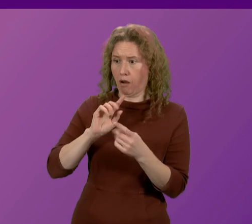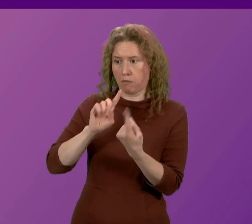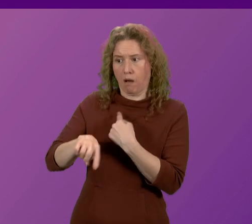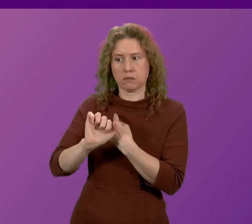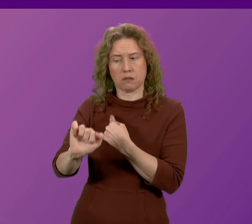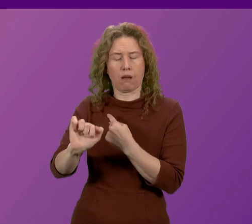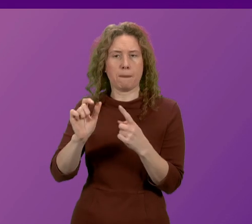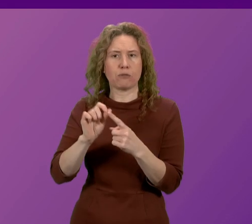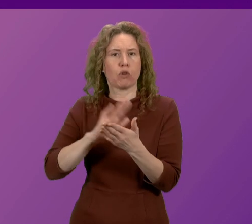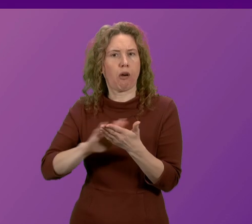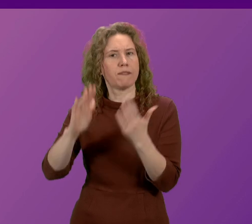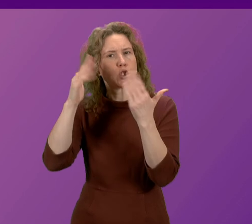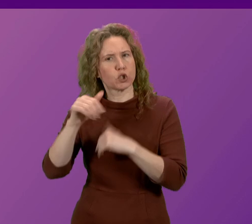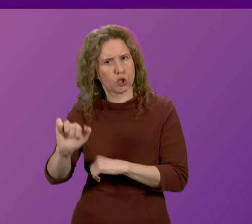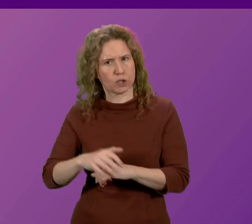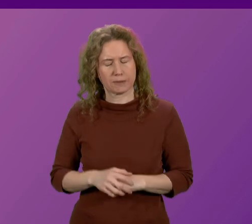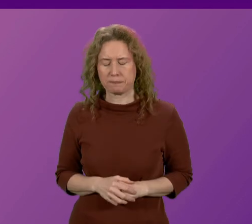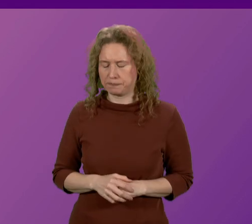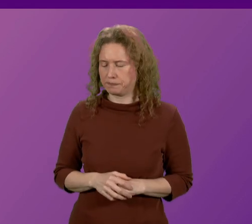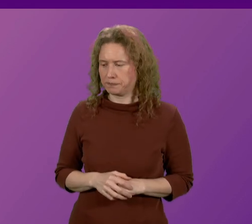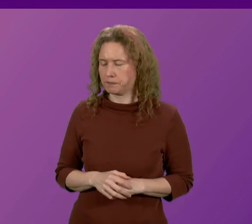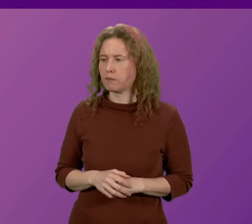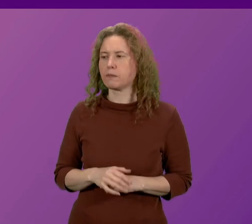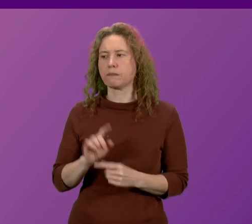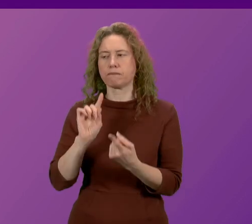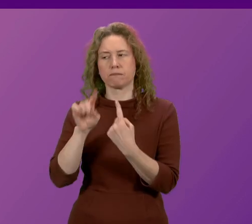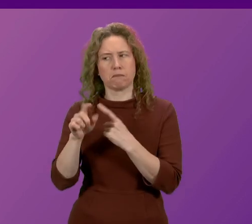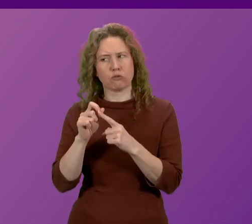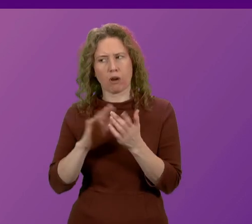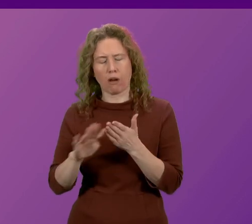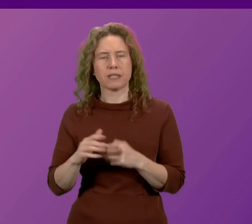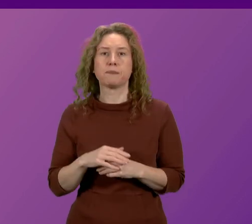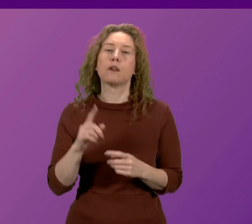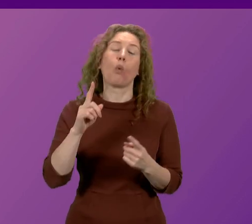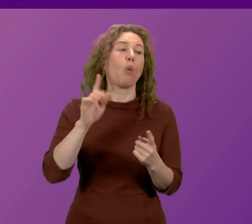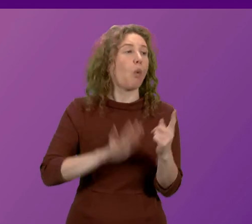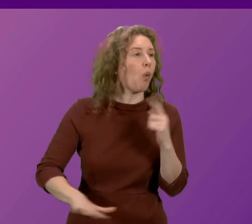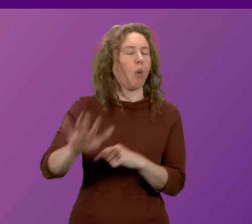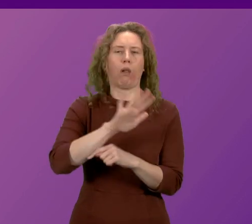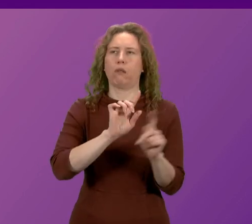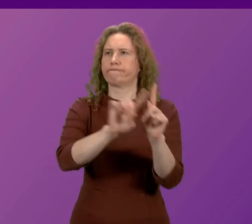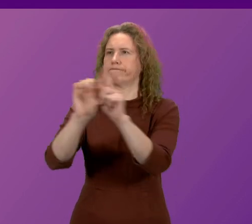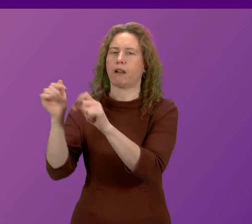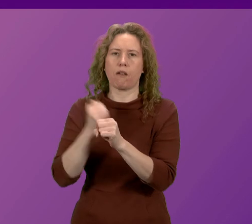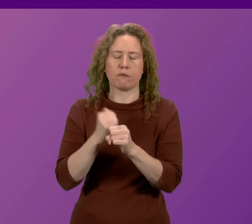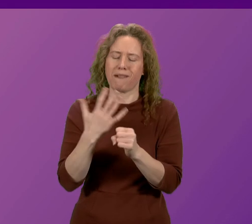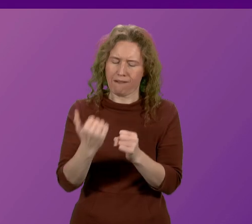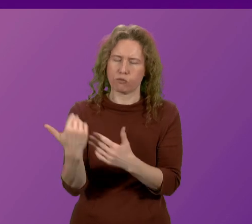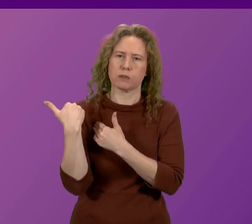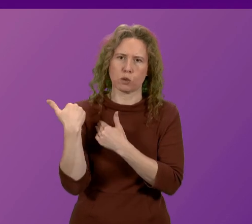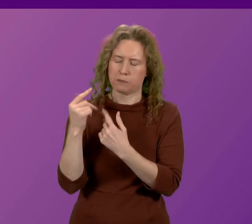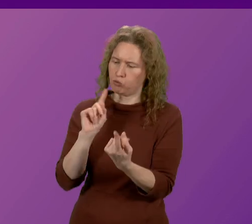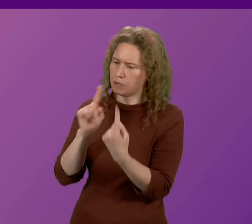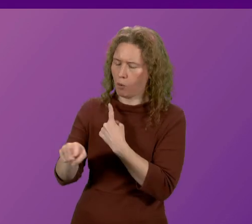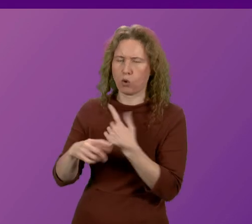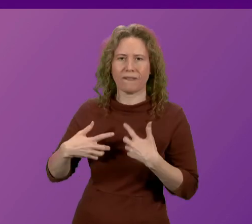Patrick Harvey. There is a responsibility on all governments to act in the face of so much violence and destruction